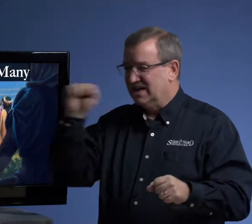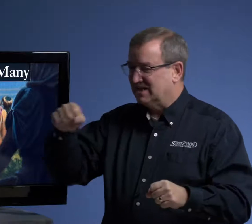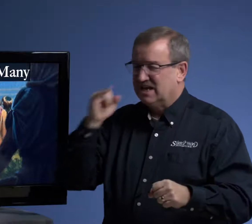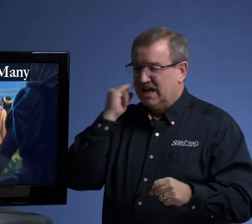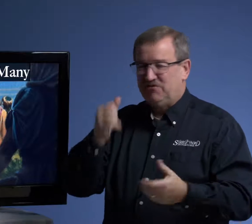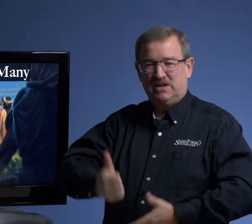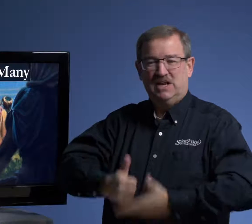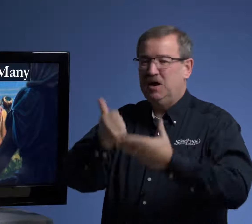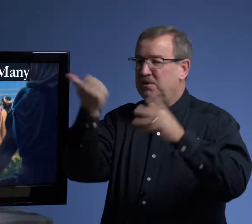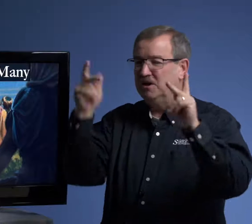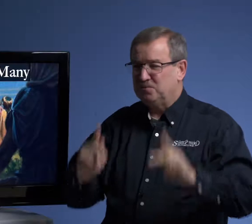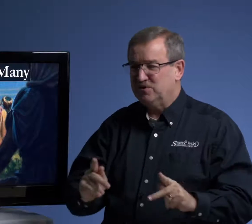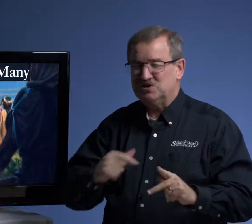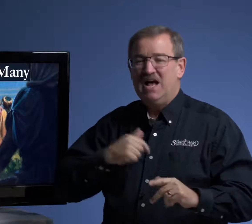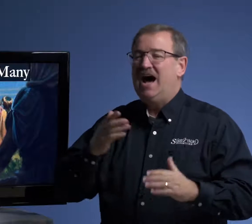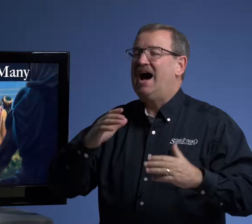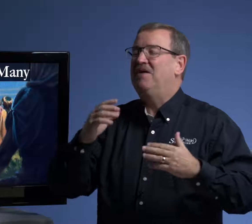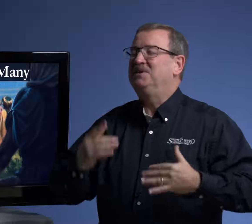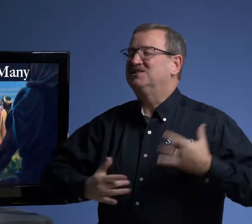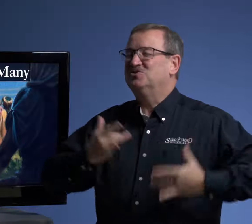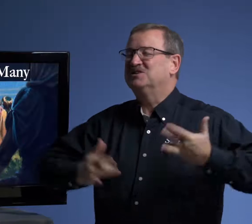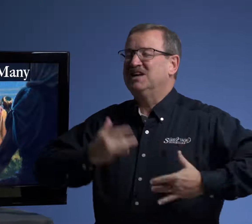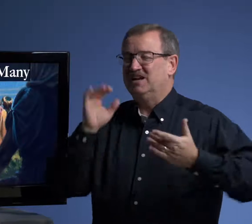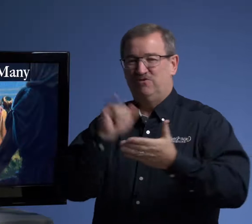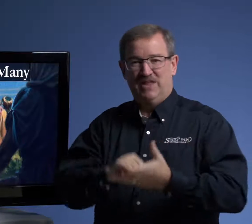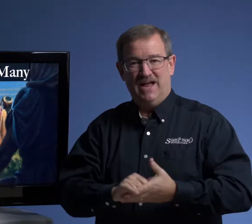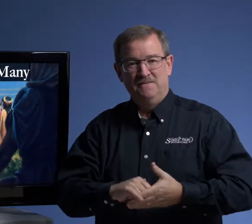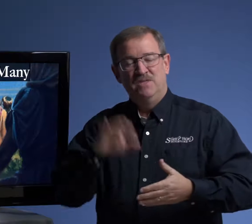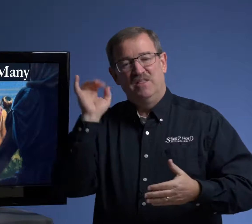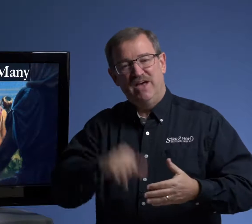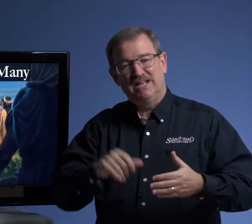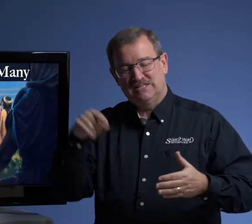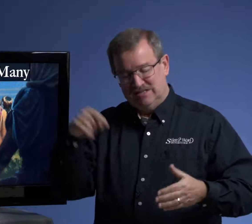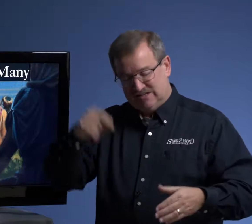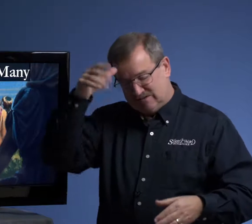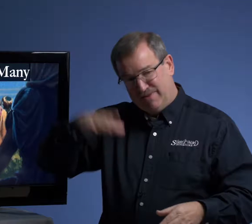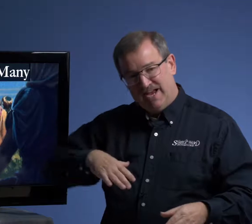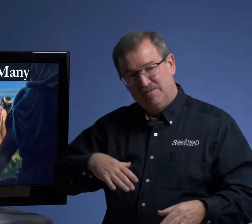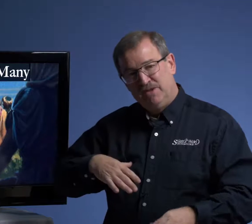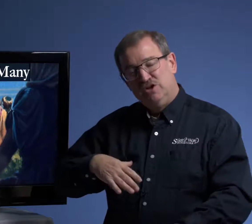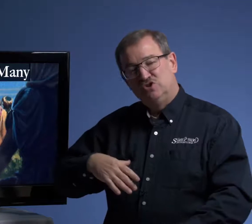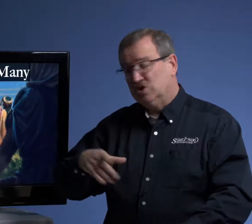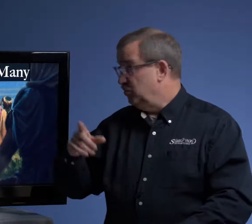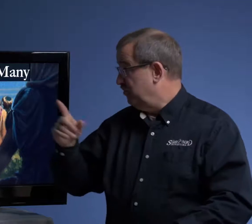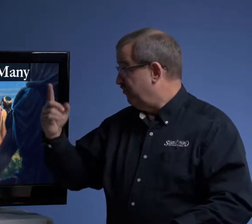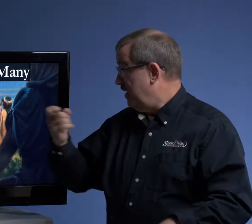yes, if it can help another person, I'll be so excited for that. That's this man. So from